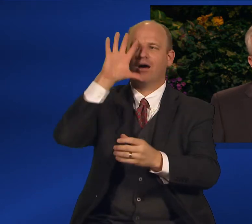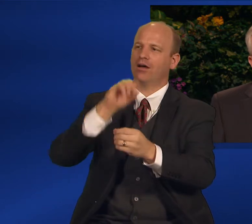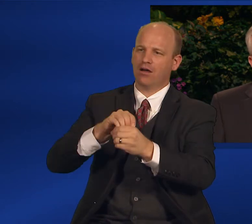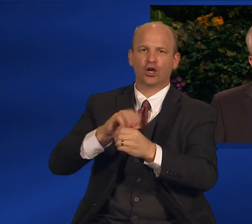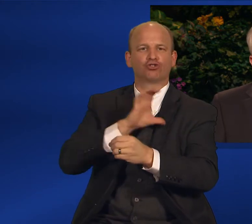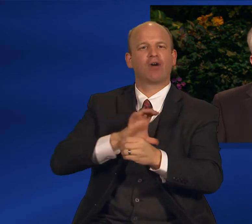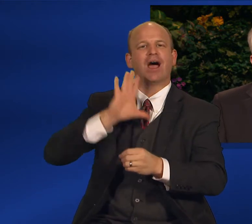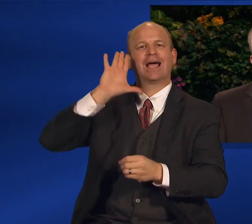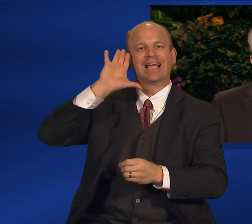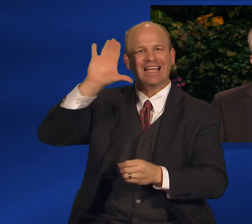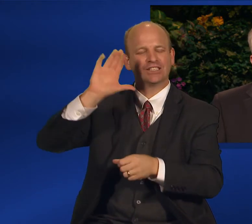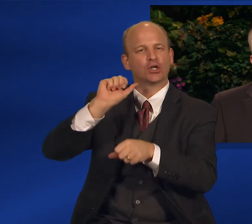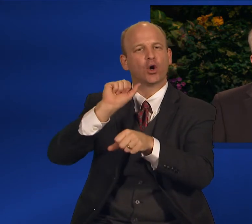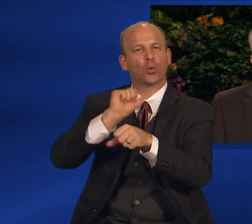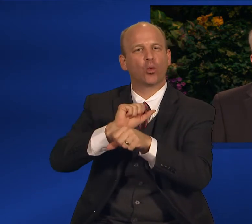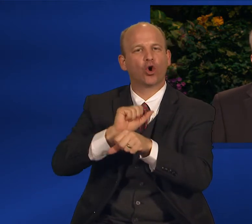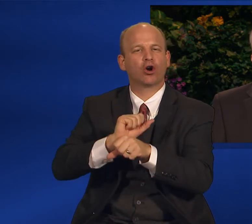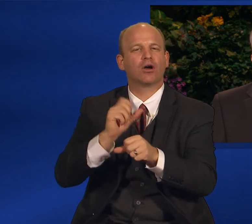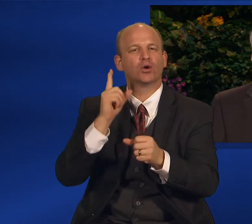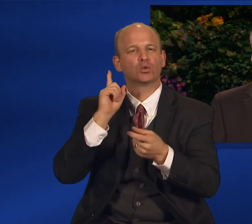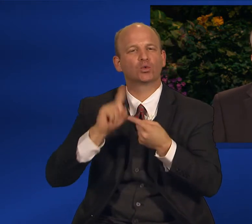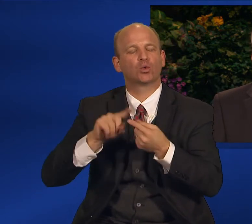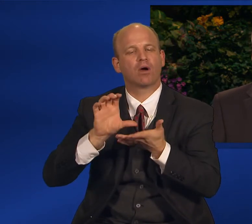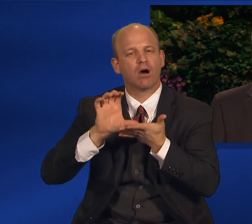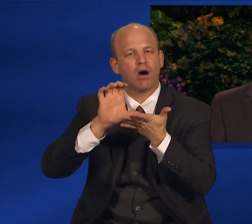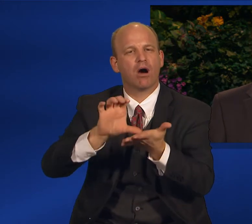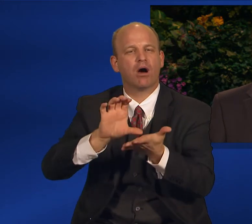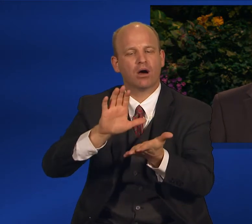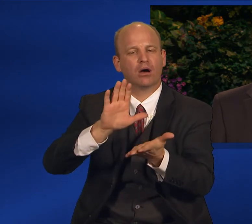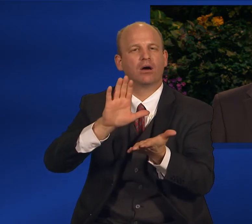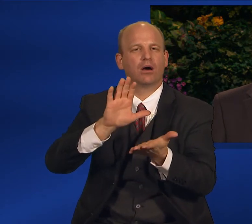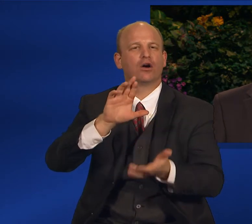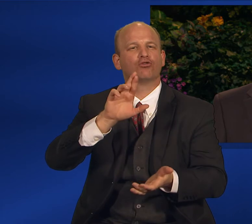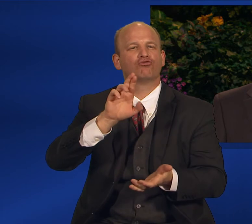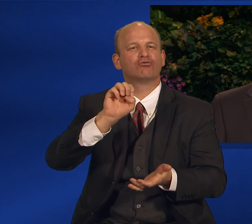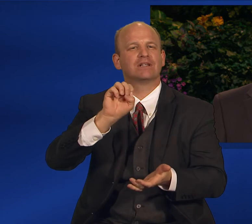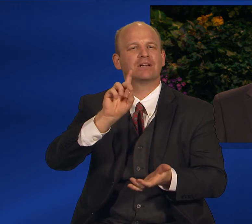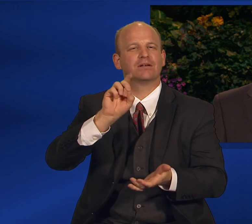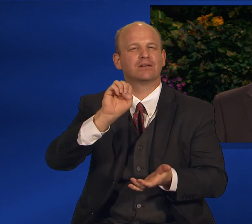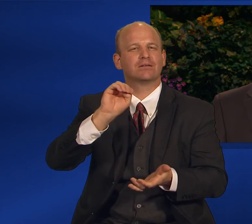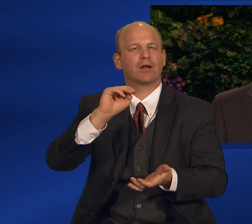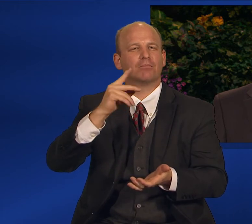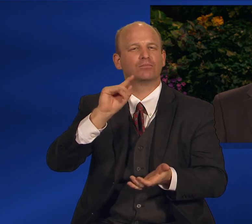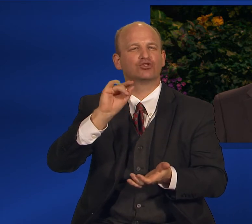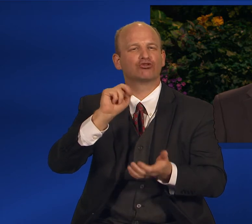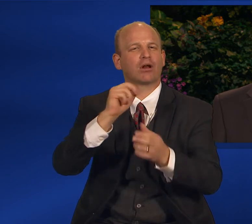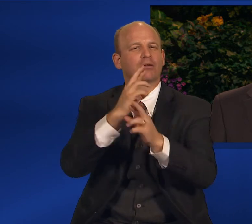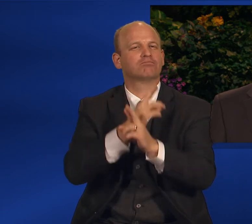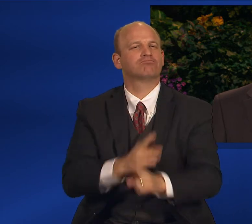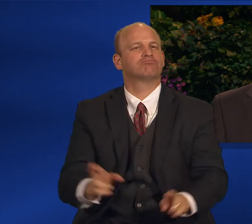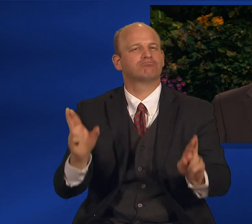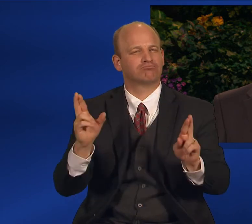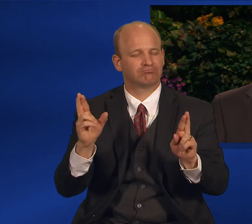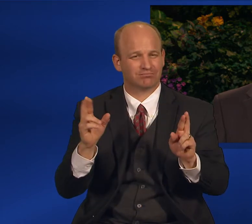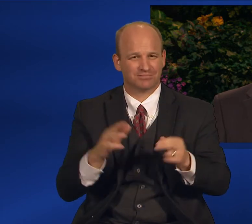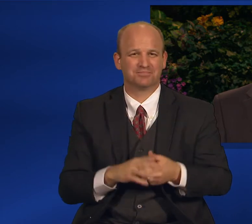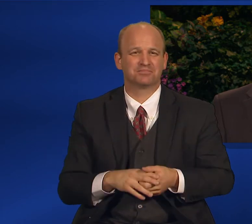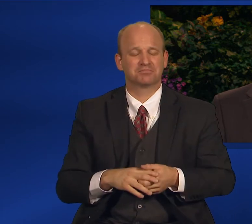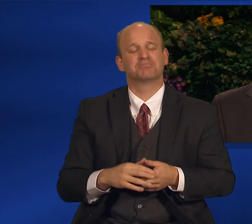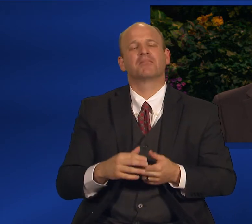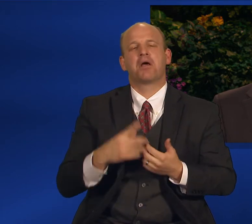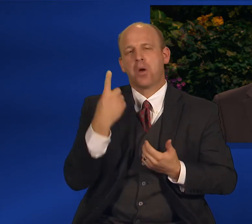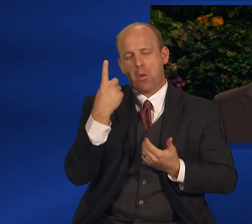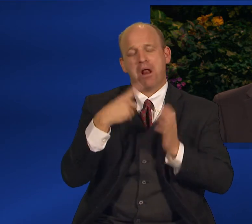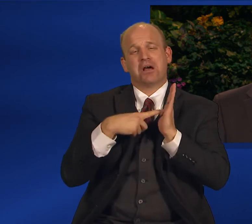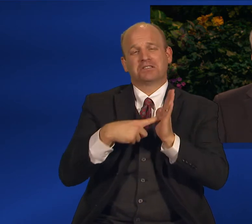As a boy, I witnessed my own mother's actions to redeem a woman in need. Many years ago, when her sons were